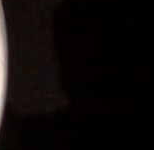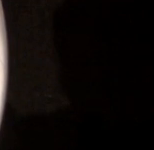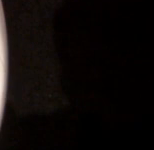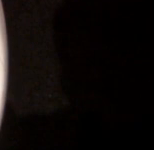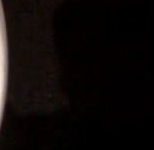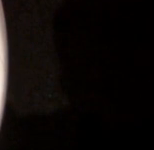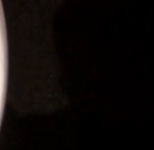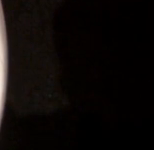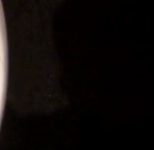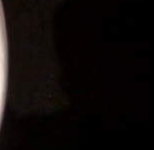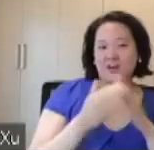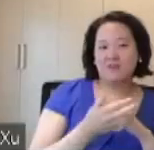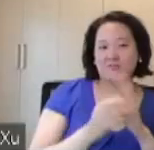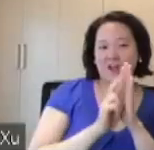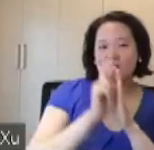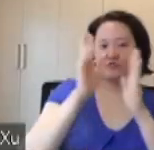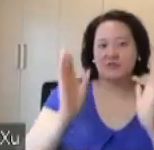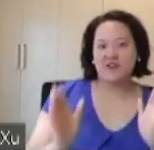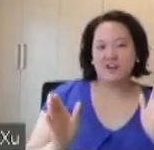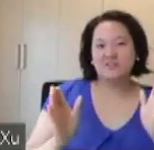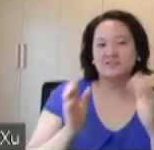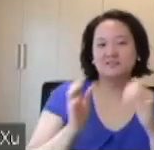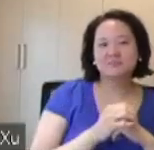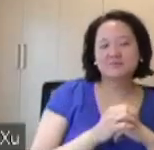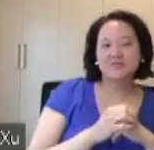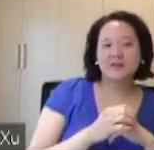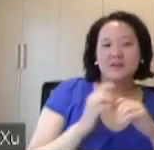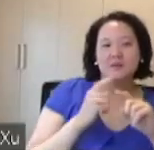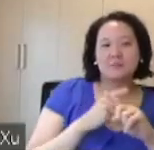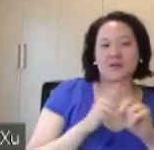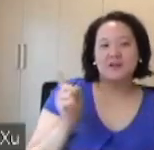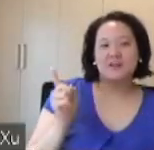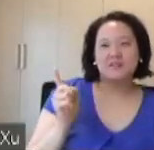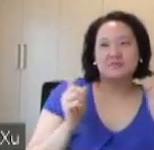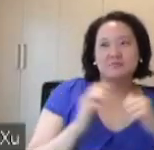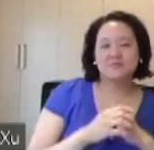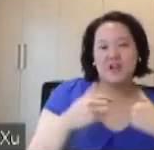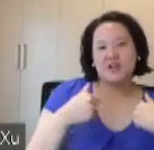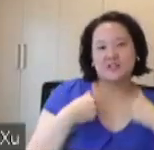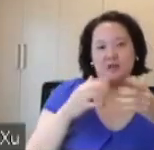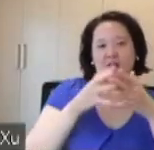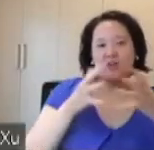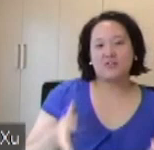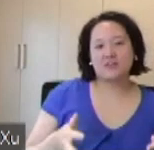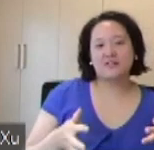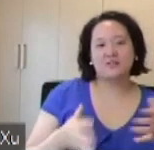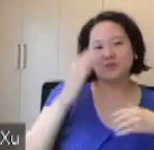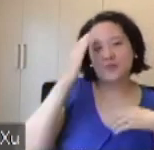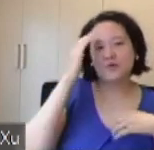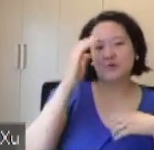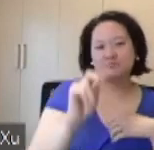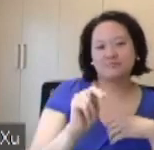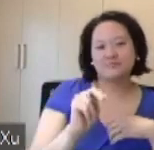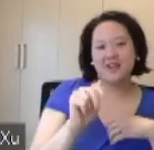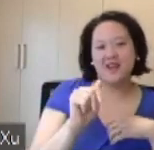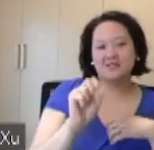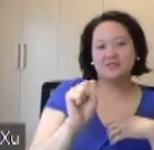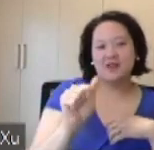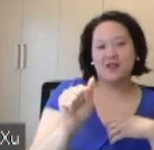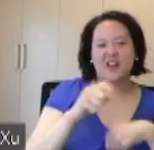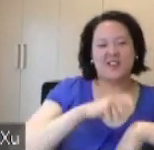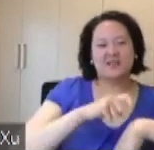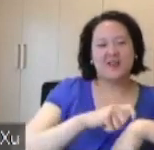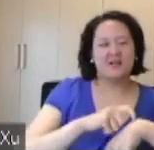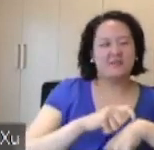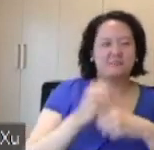Well, really ever since I was a kid, I had a dream of becoming an astronaut, but as an